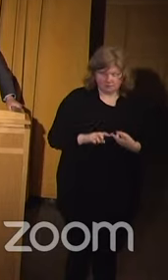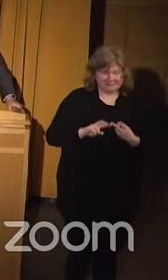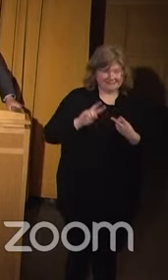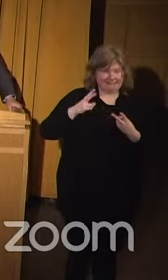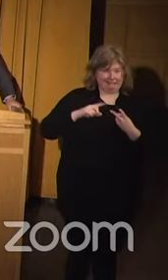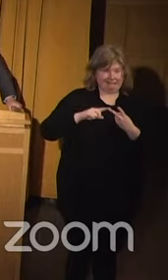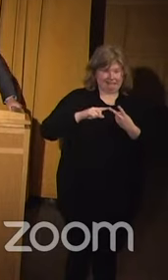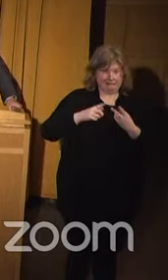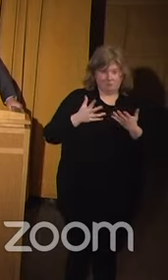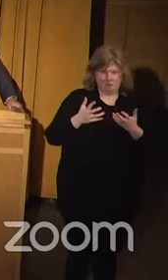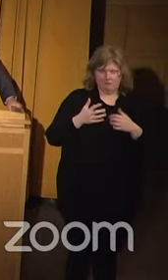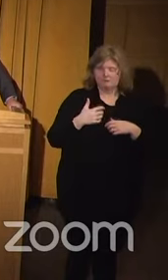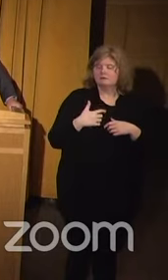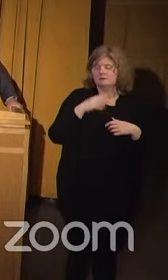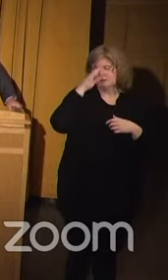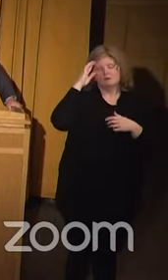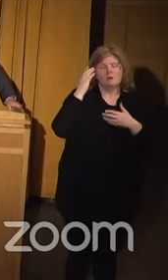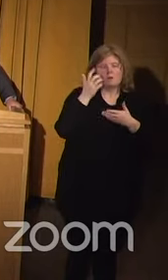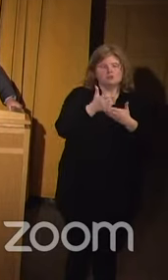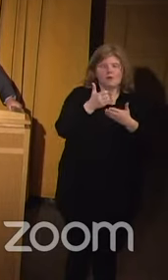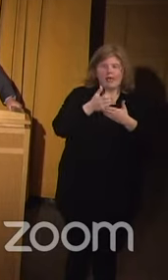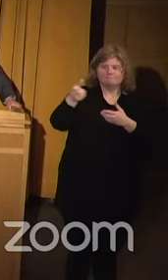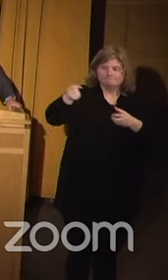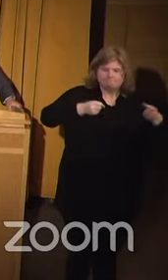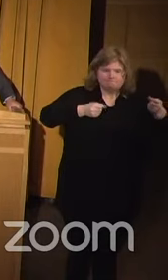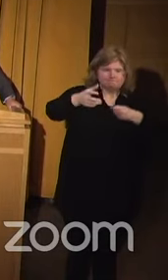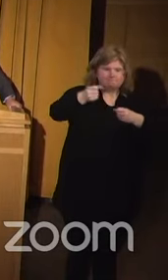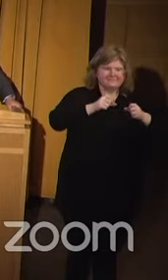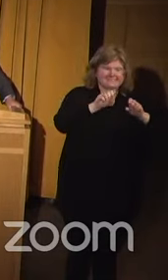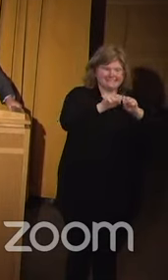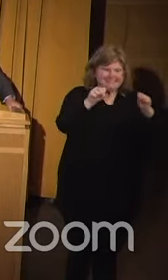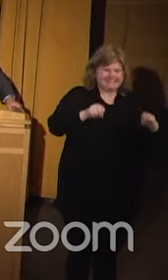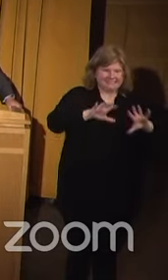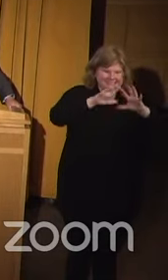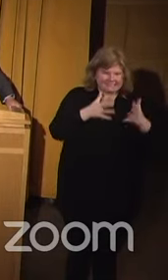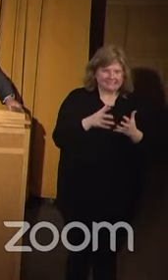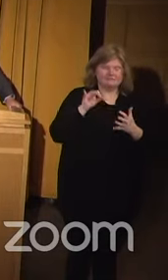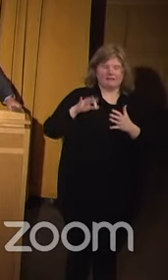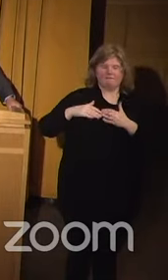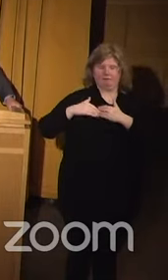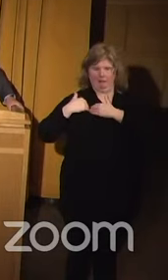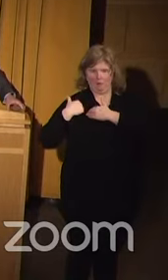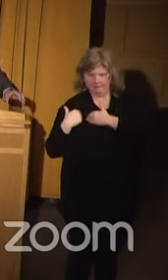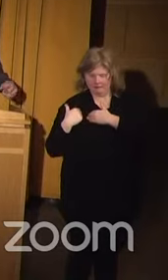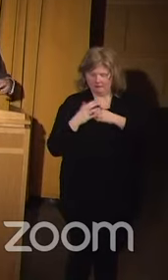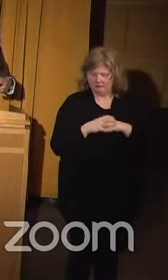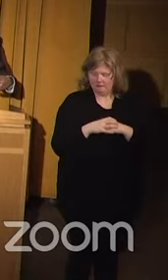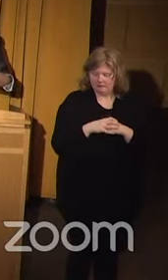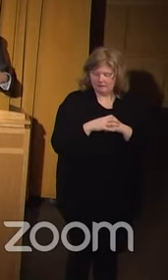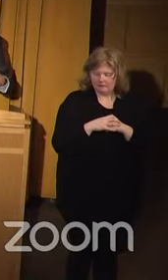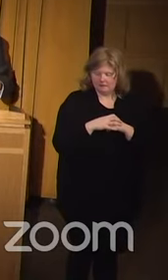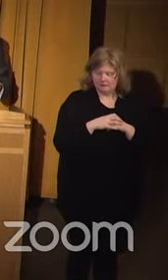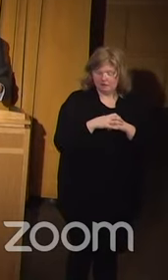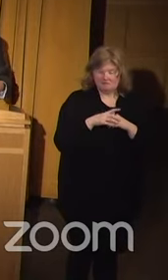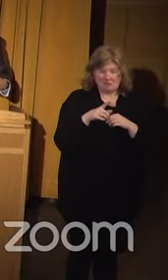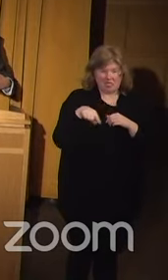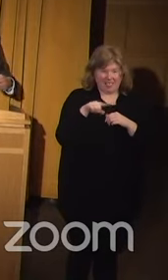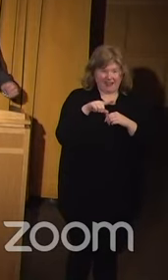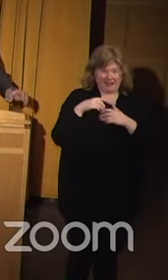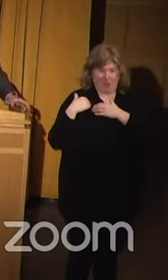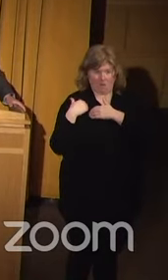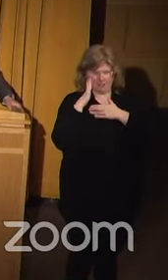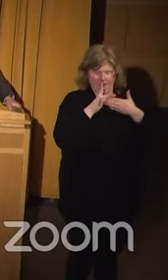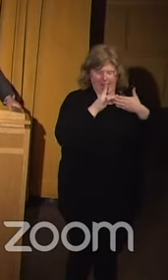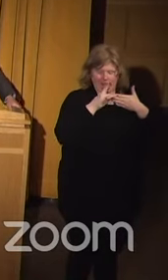we want to help bring in systems of accountability that would lead to